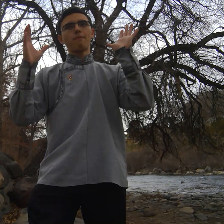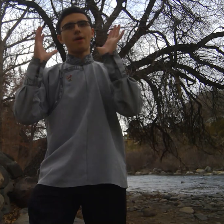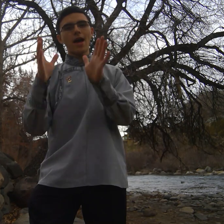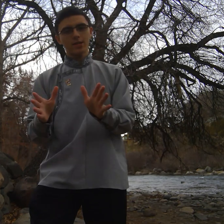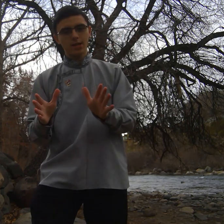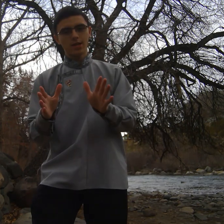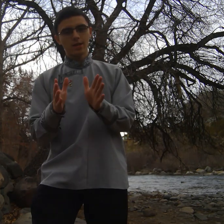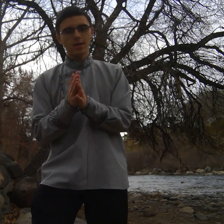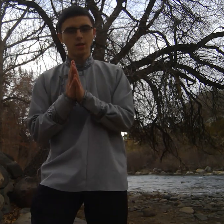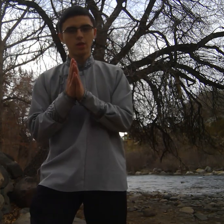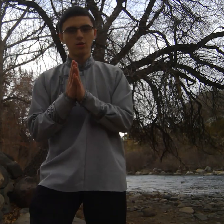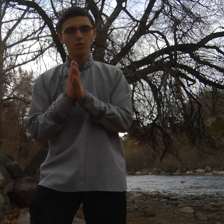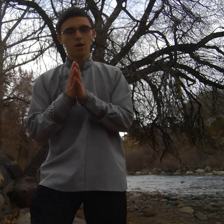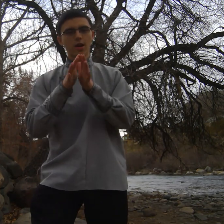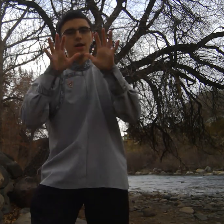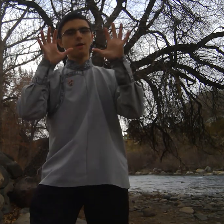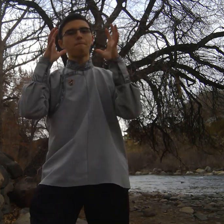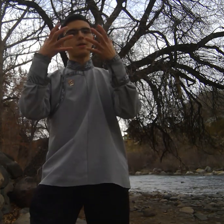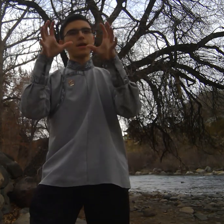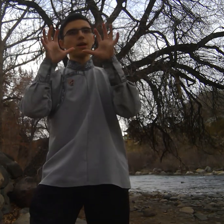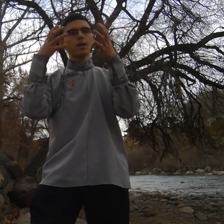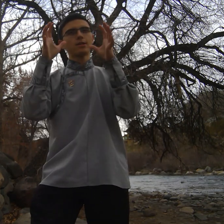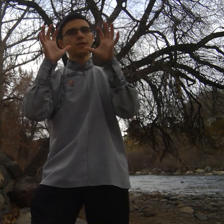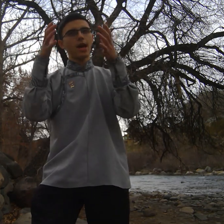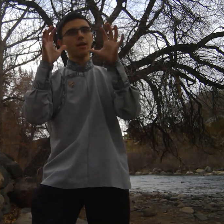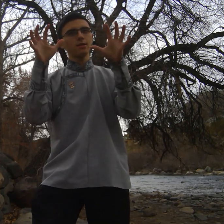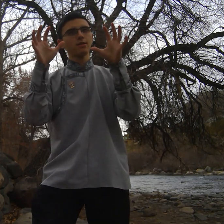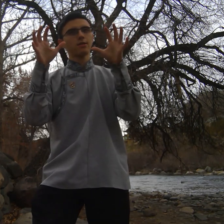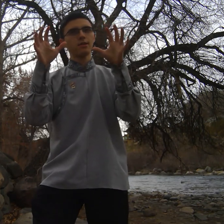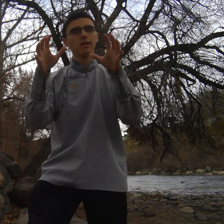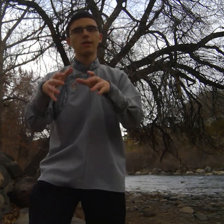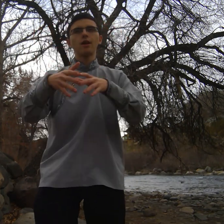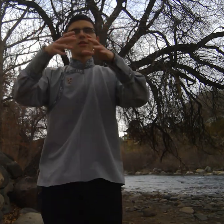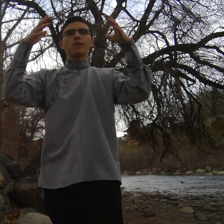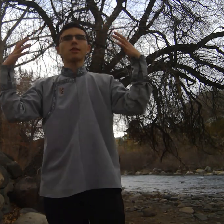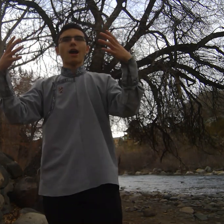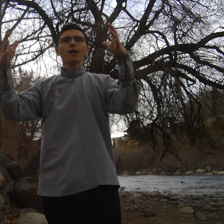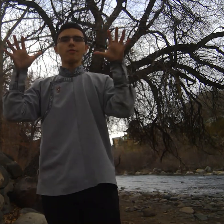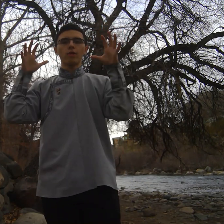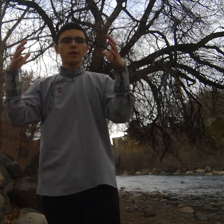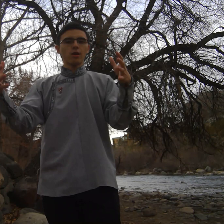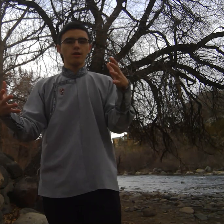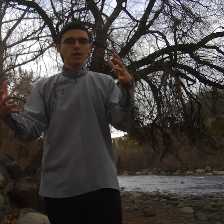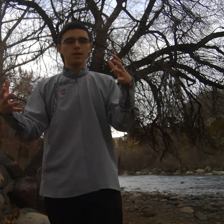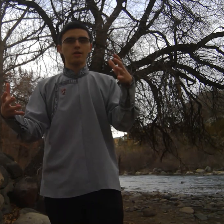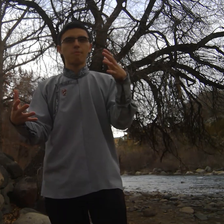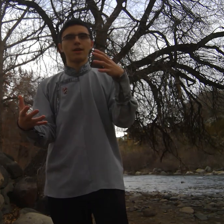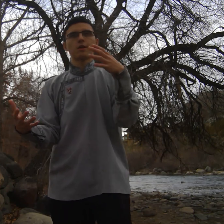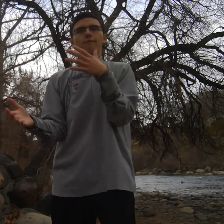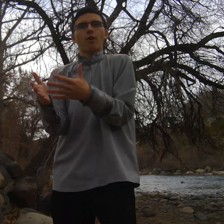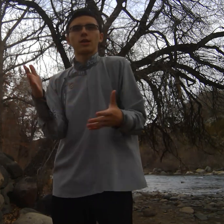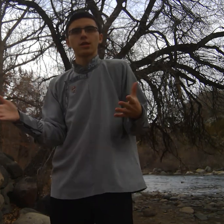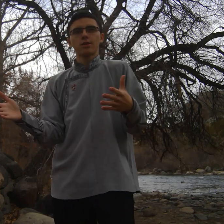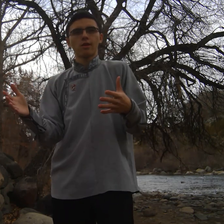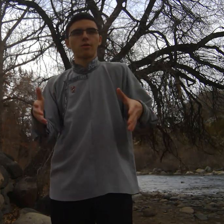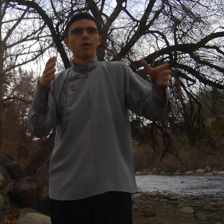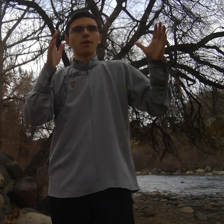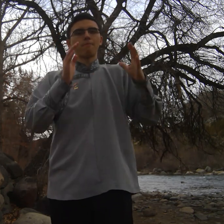Imagine you are in a big tent. This is kind of what a yurt is but it's furnished so we're on a